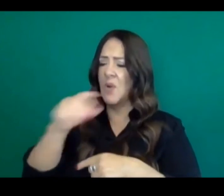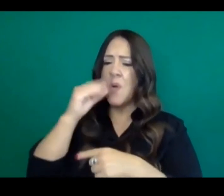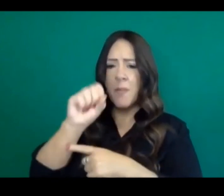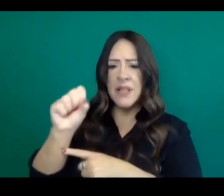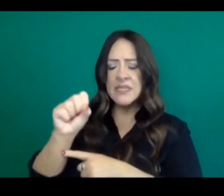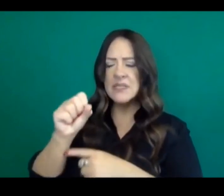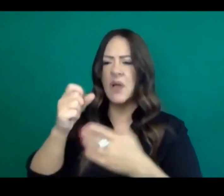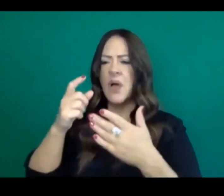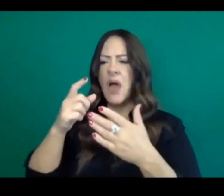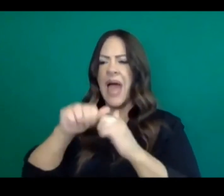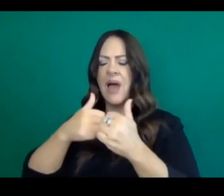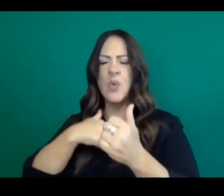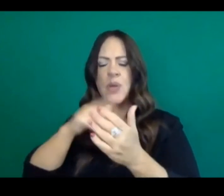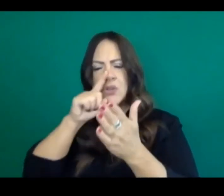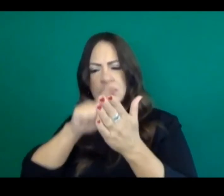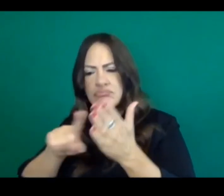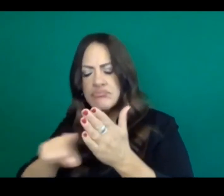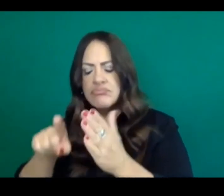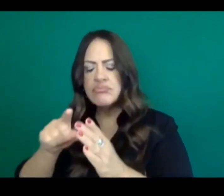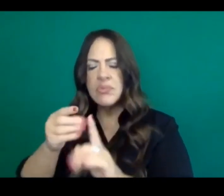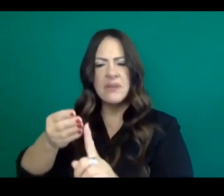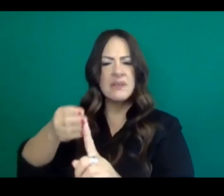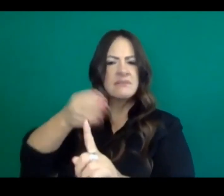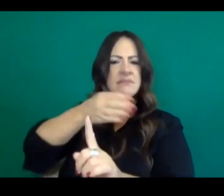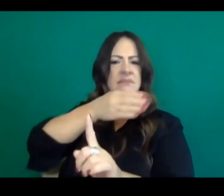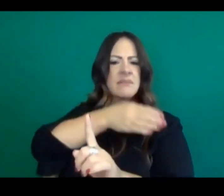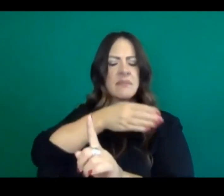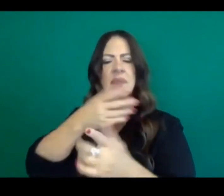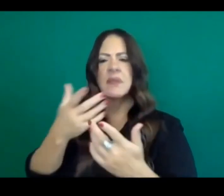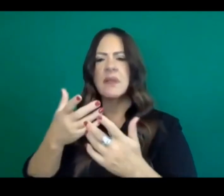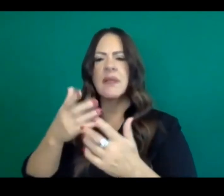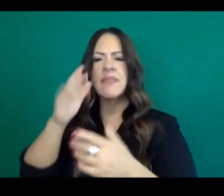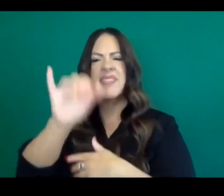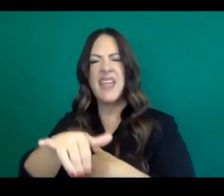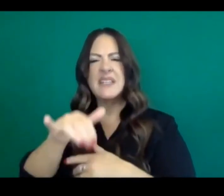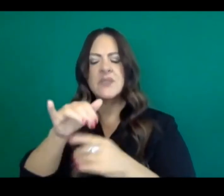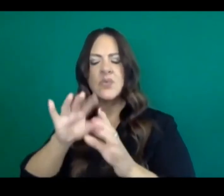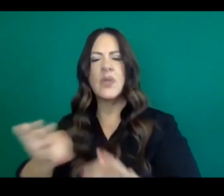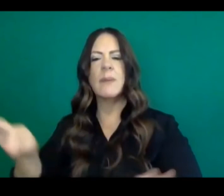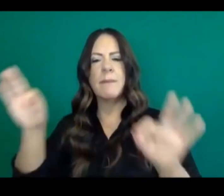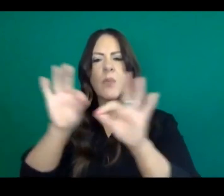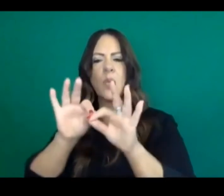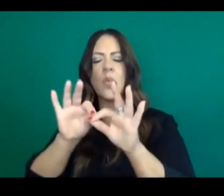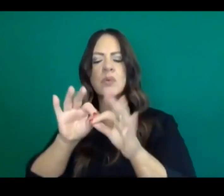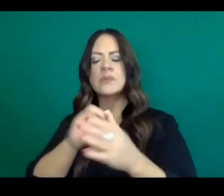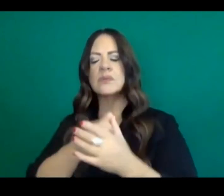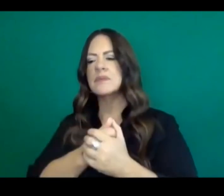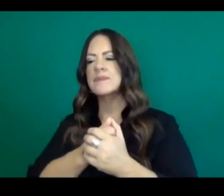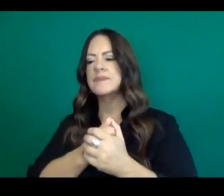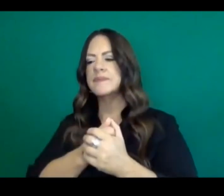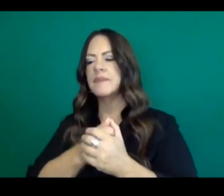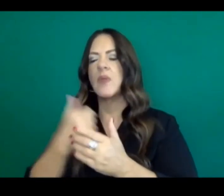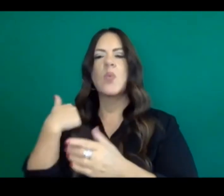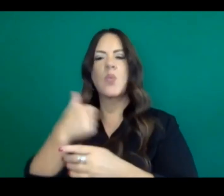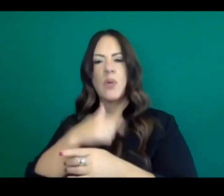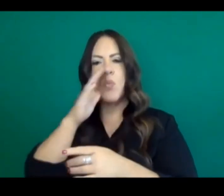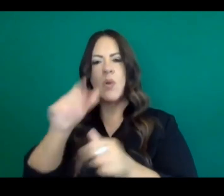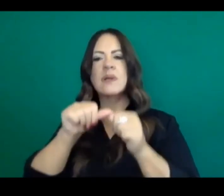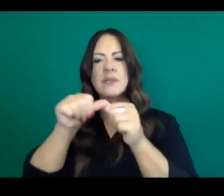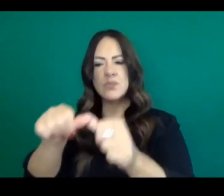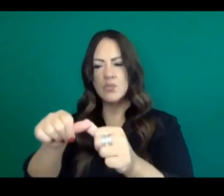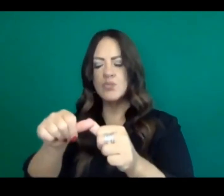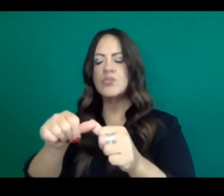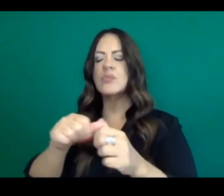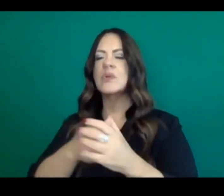key strategies that I know many counties, uh, are doing a tremendous job on. And we will continue not just